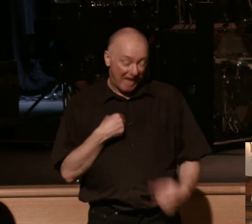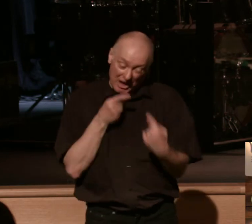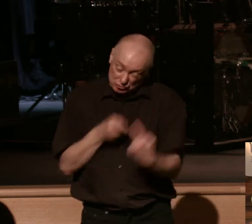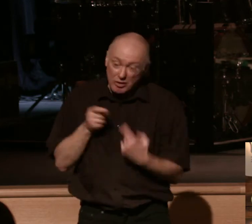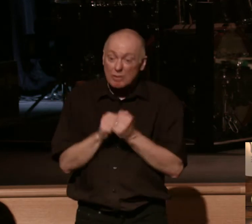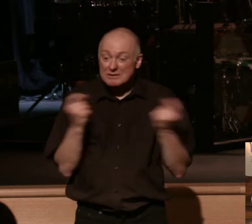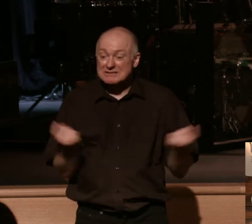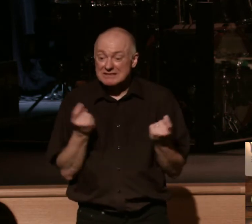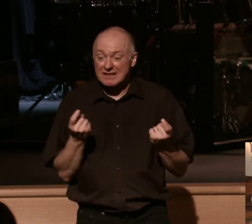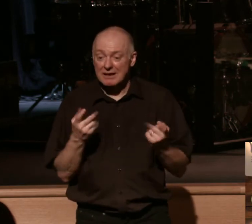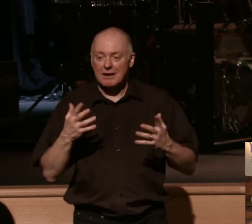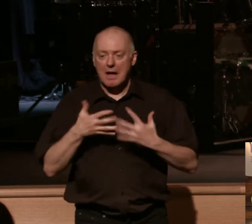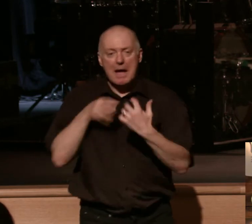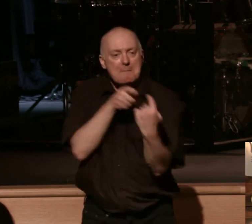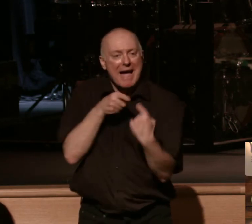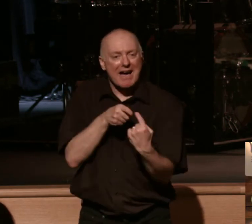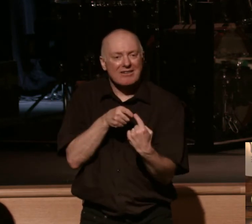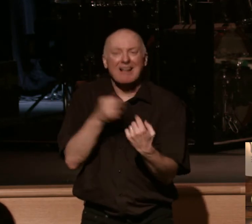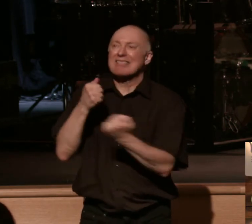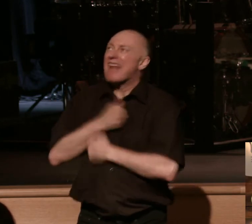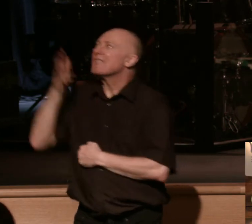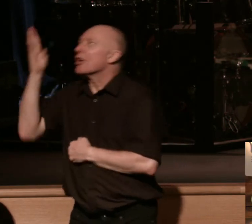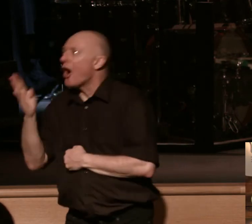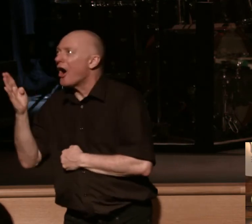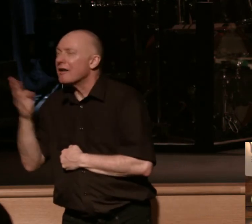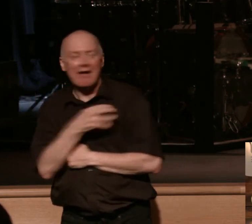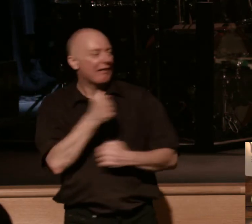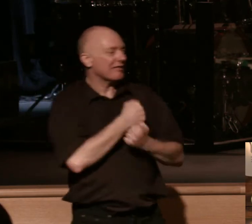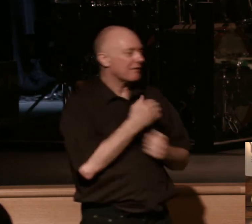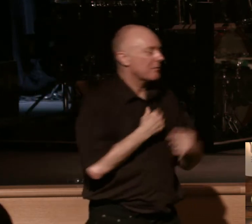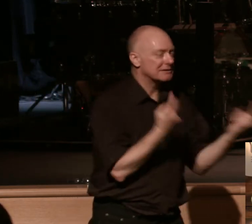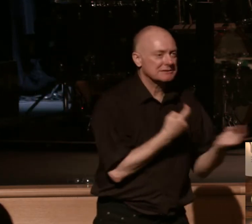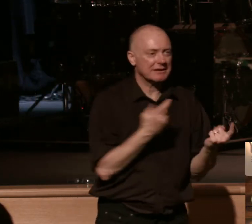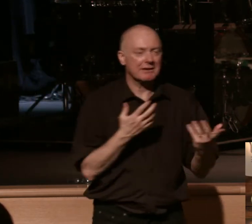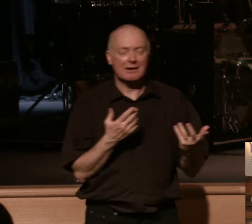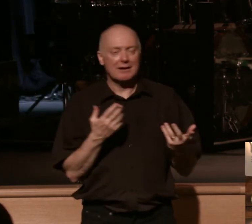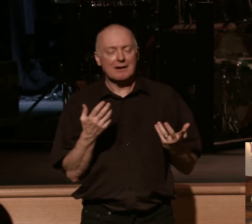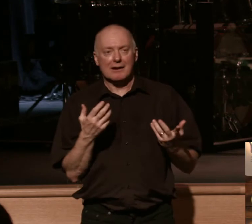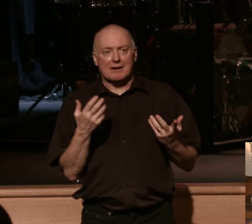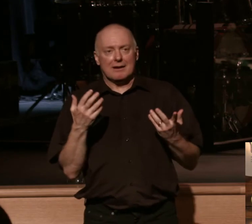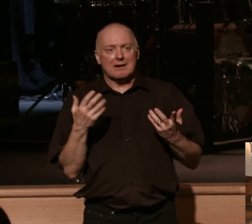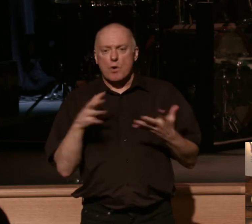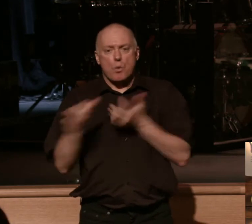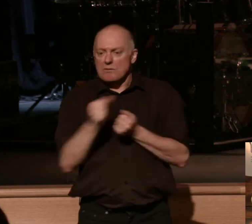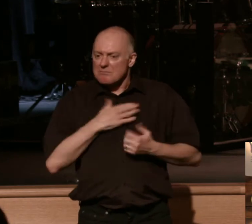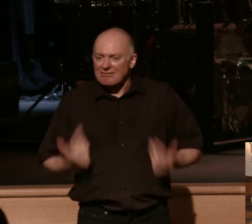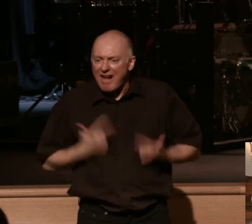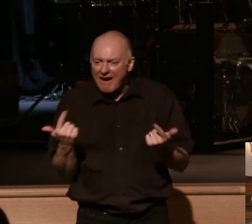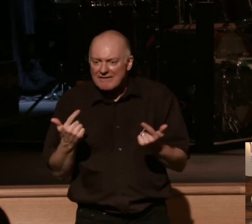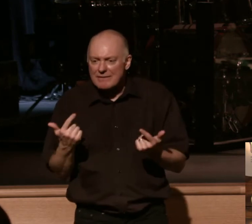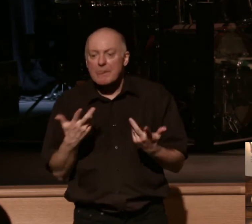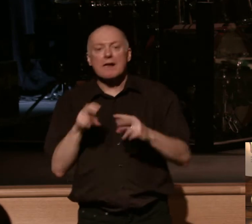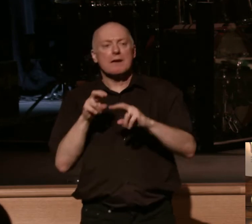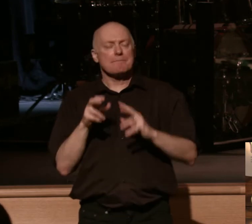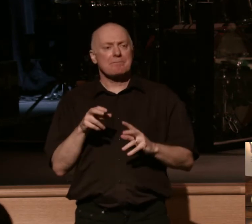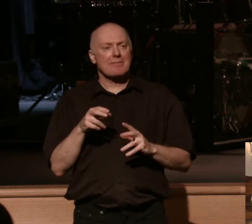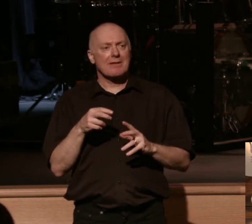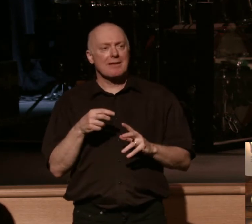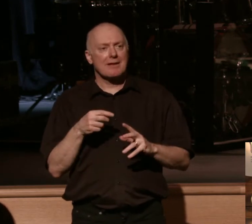love of God against the love of others and trying to get you to do things that will ruin your life and you're just you're sitting there and then I remember though the text